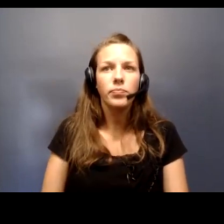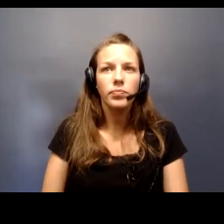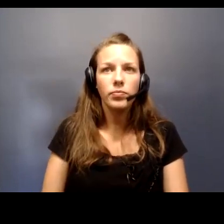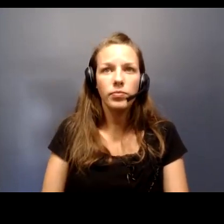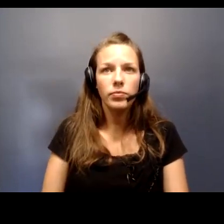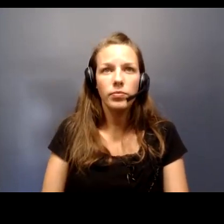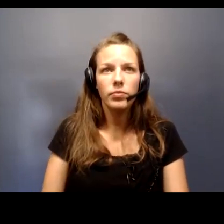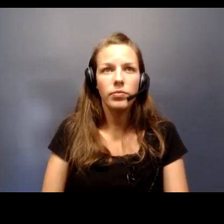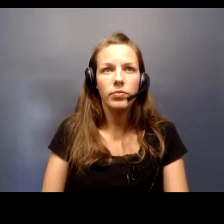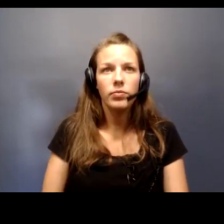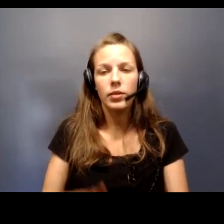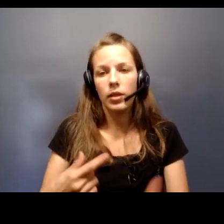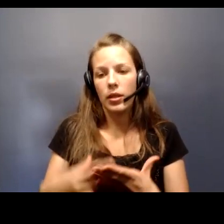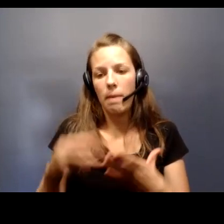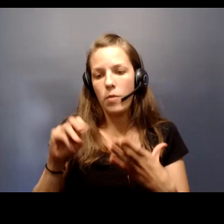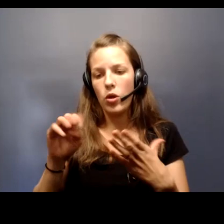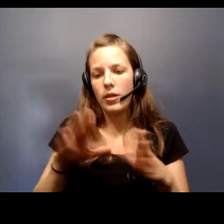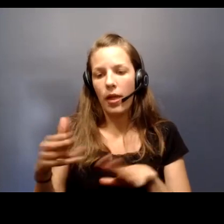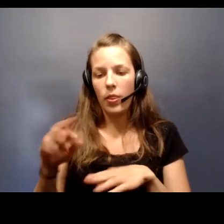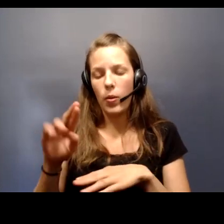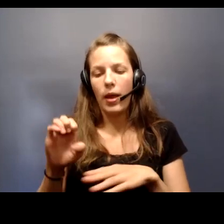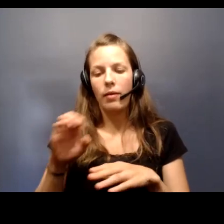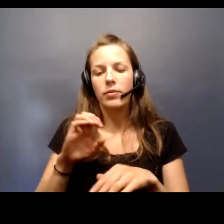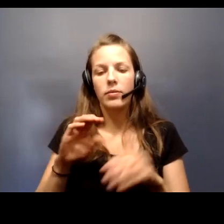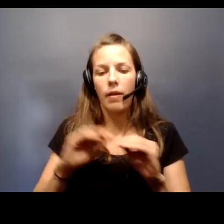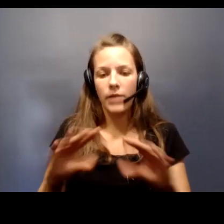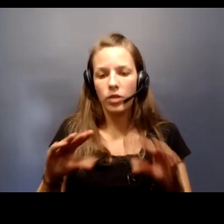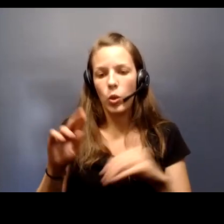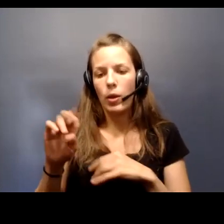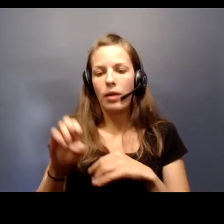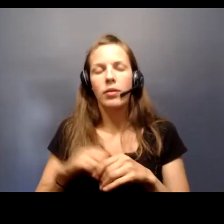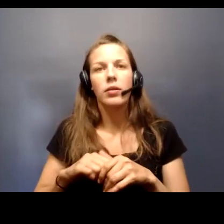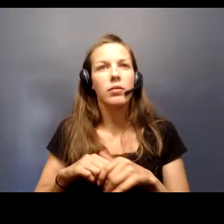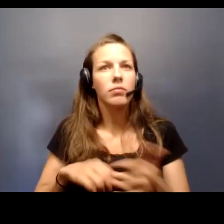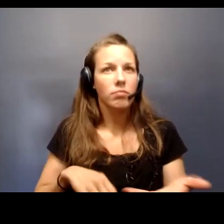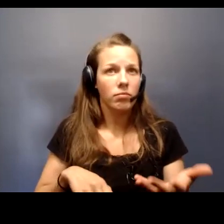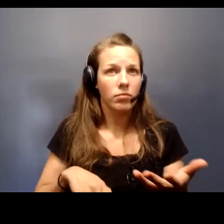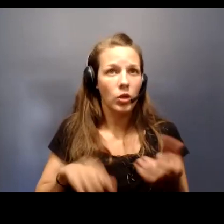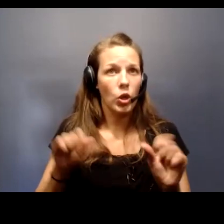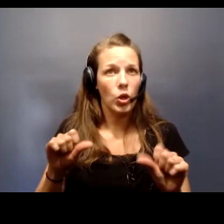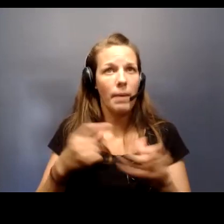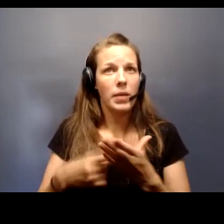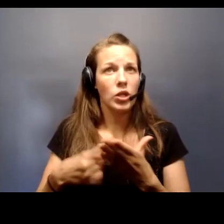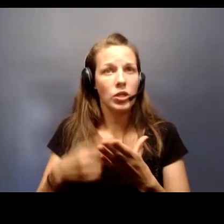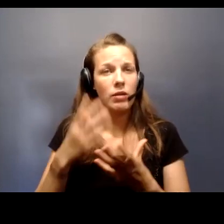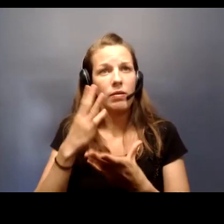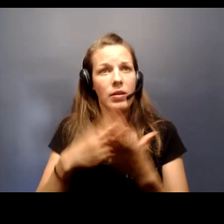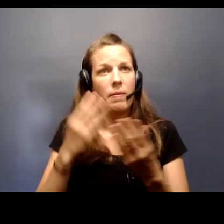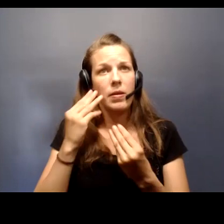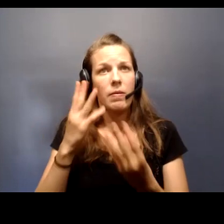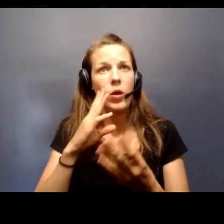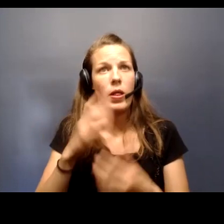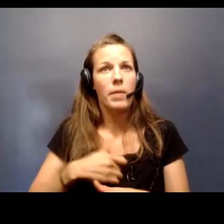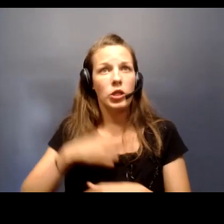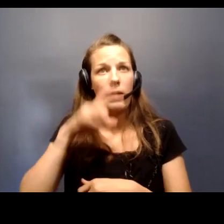You just did discuss mortality rate as well as the infection rate. Did you, were you able to discuss some information and I apologize